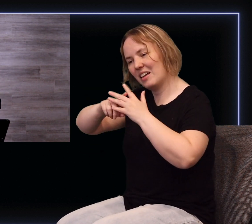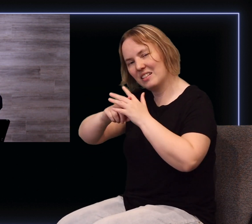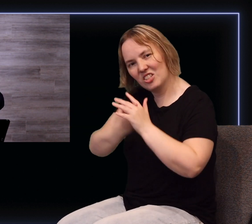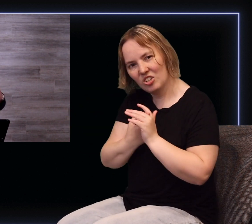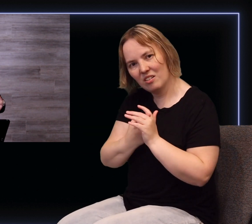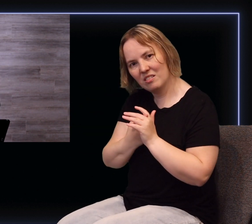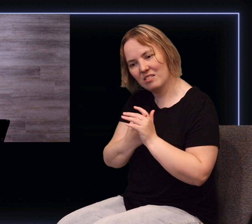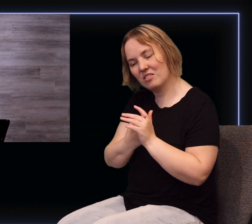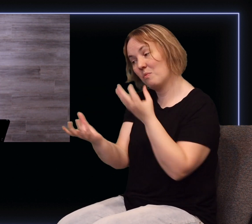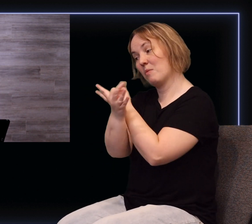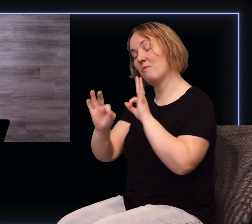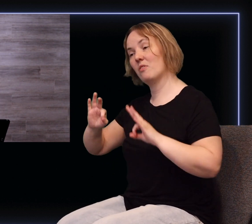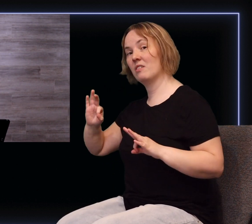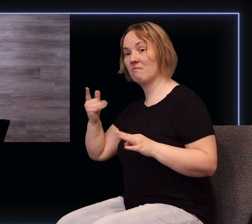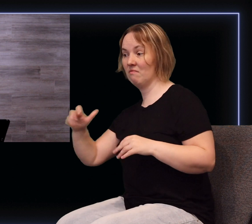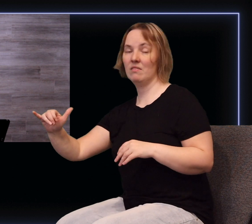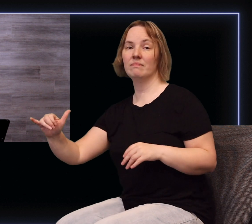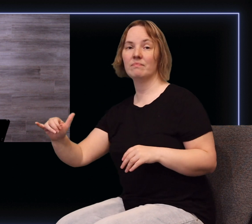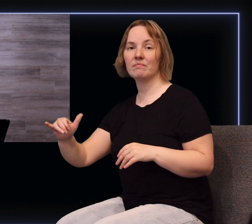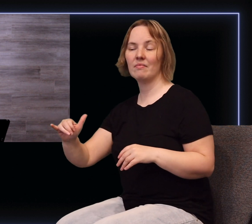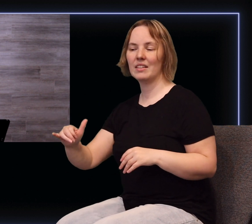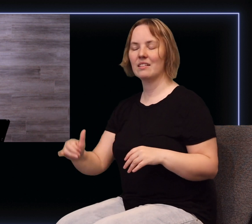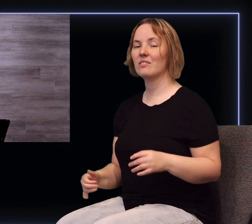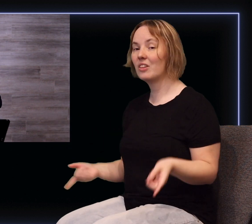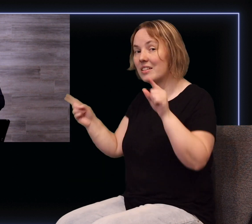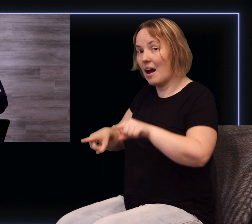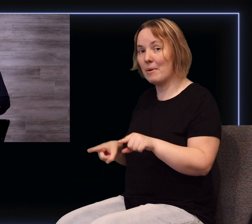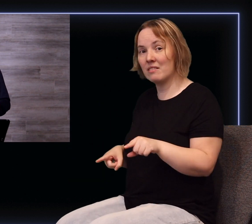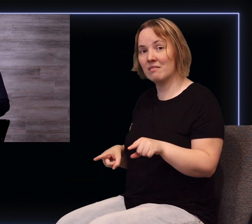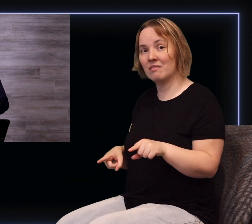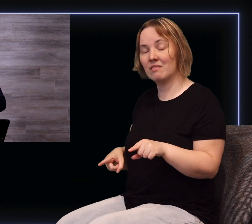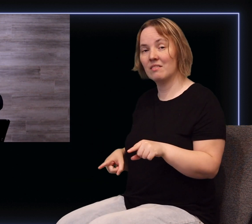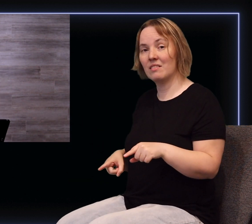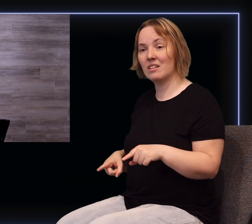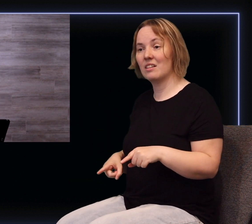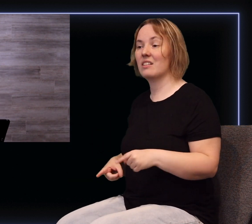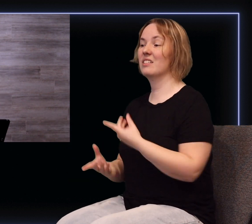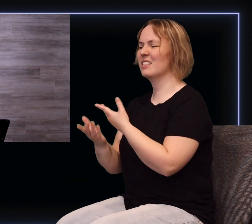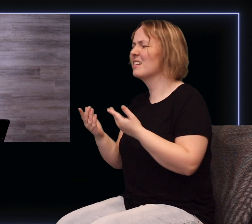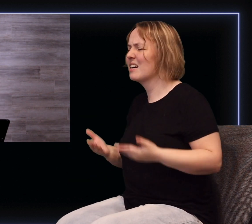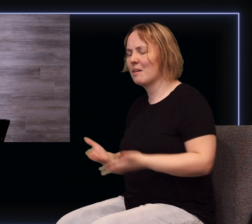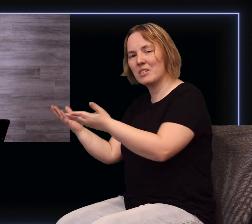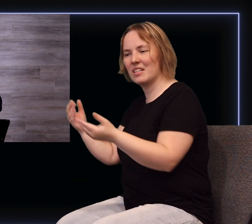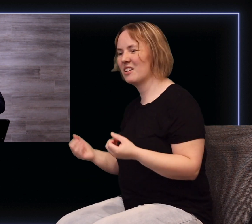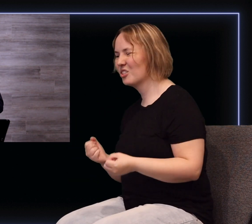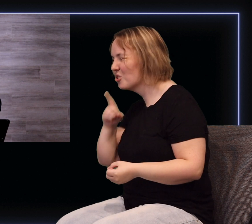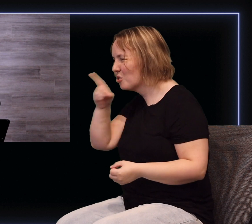in order that we're free once and for all. And in order for that to happen, in order for there to come the real freedom that Jesus spoke